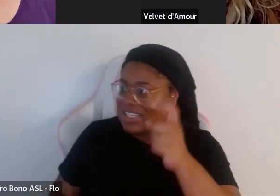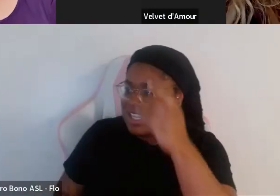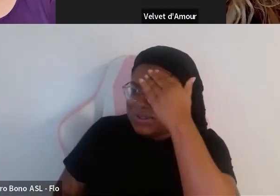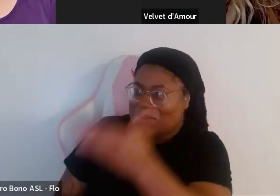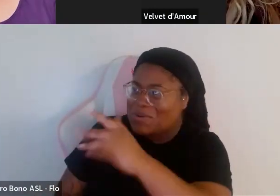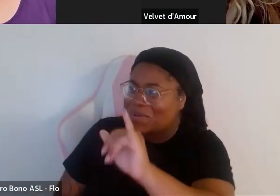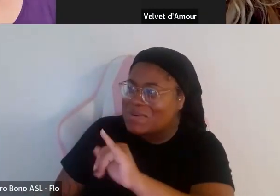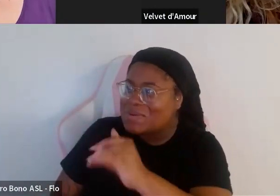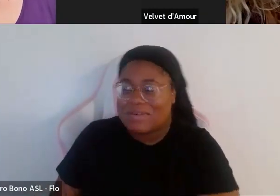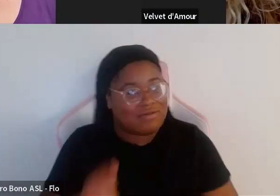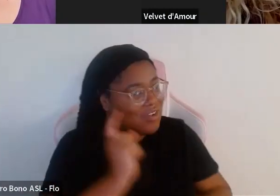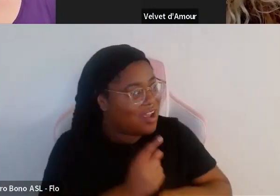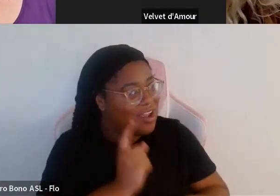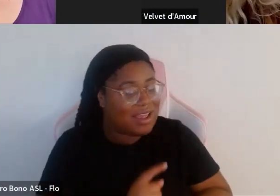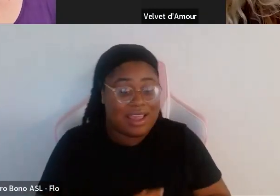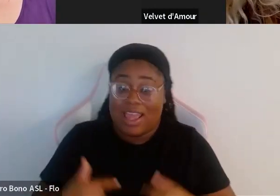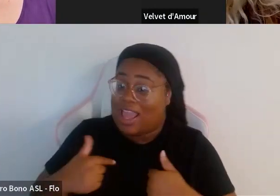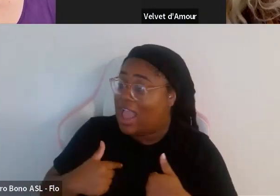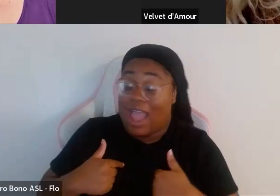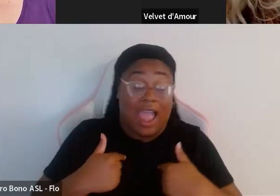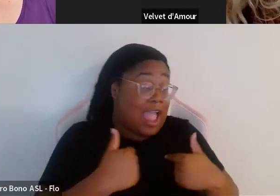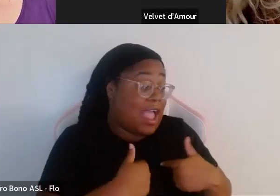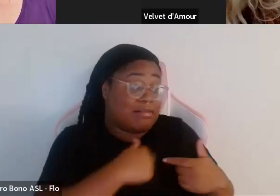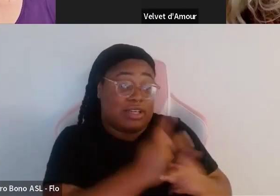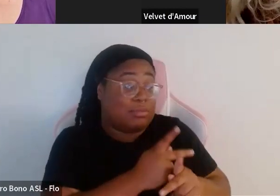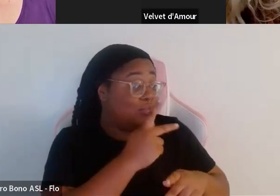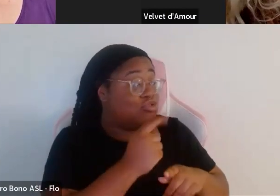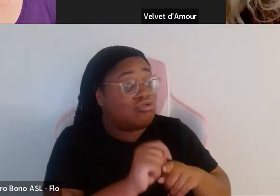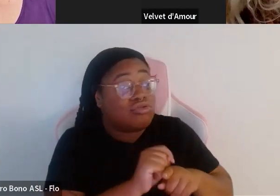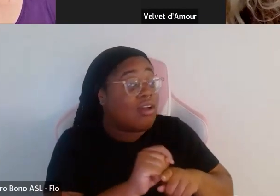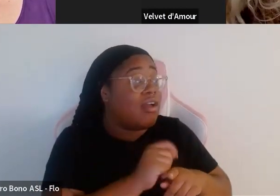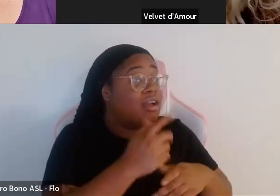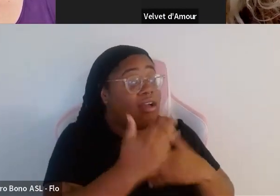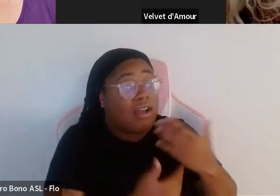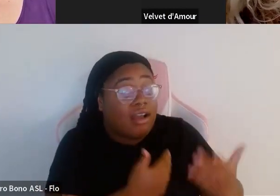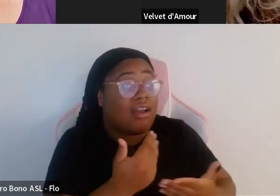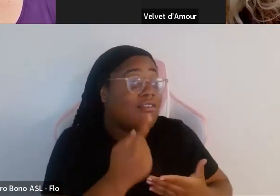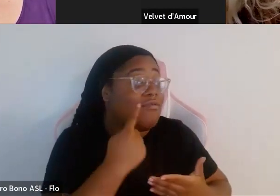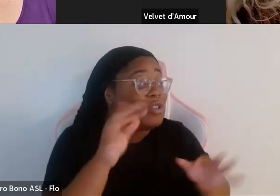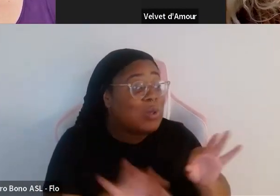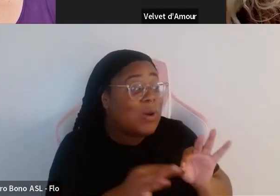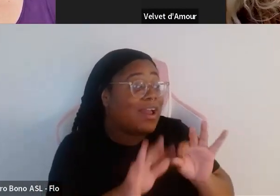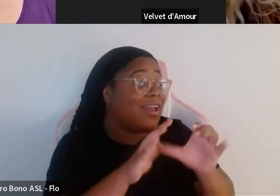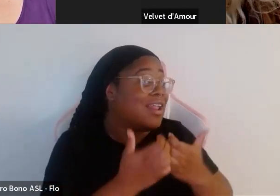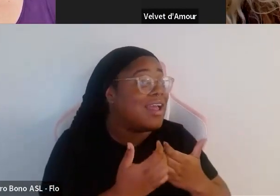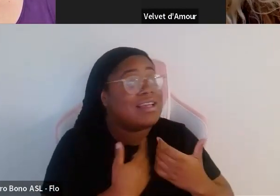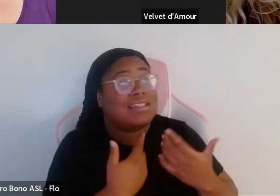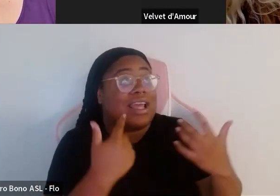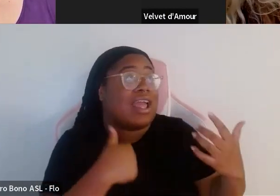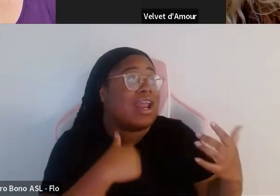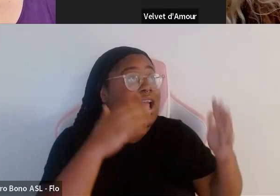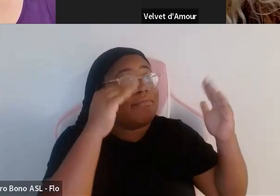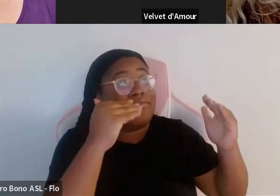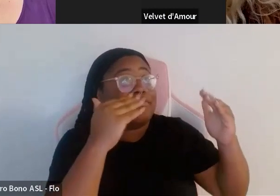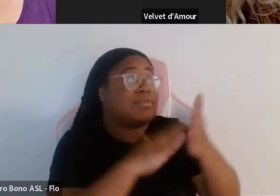too right i mean i kept trying i kept trying to take sewing classes and the perception that i would be able to make the clothes that i yearned for